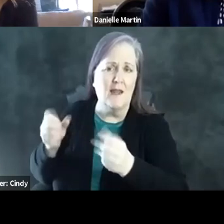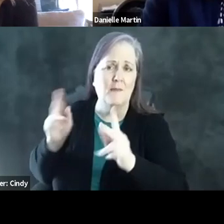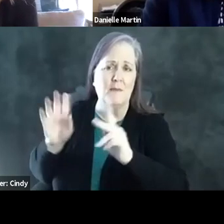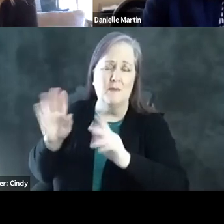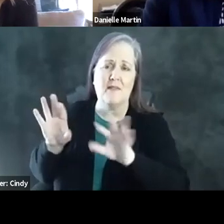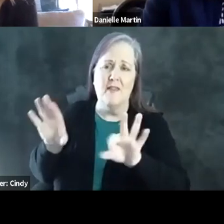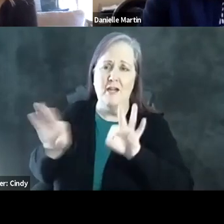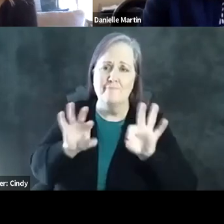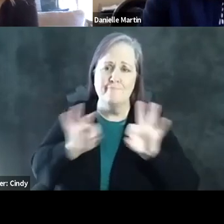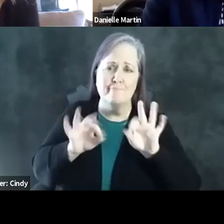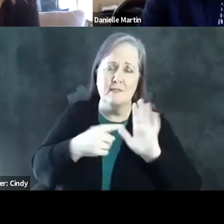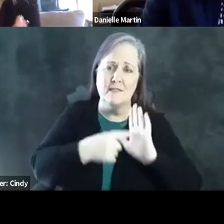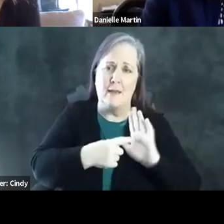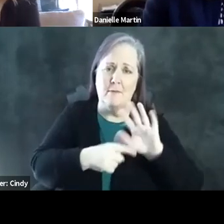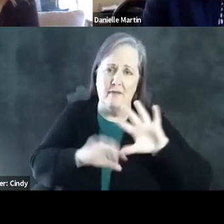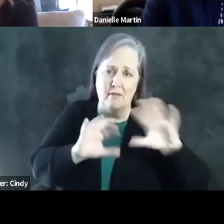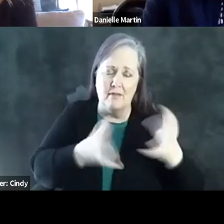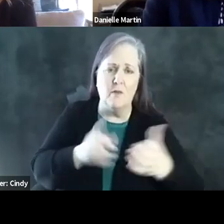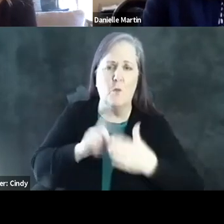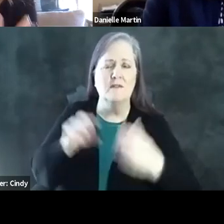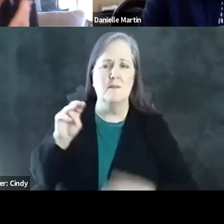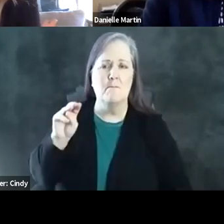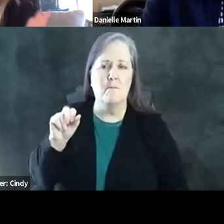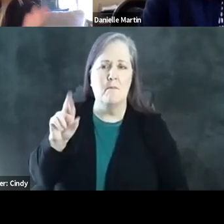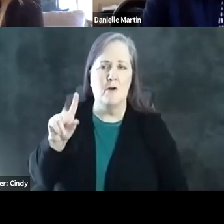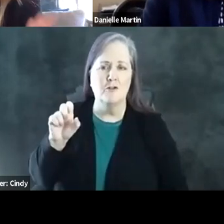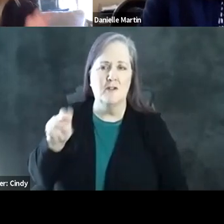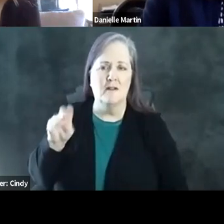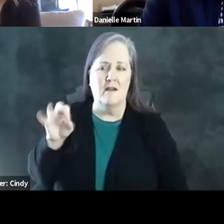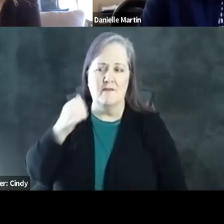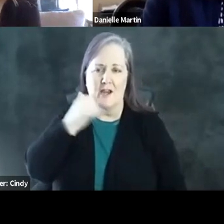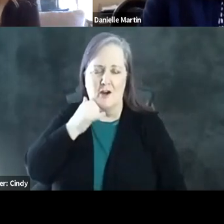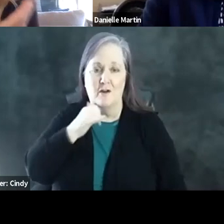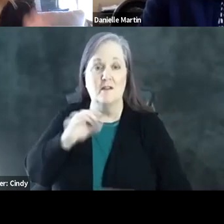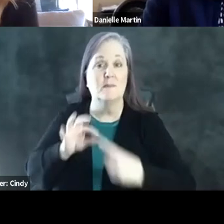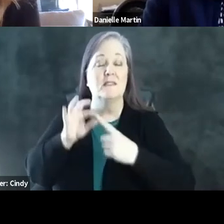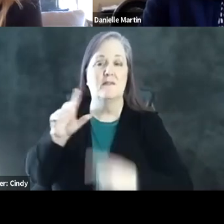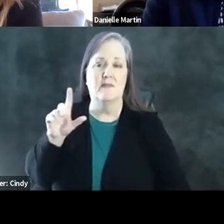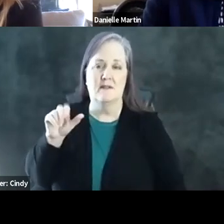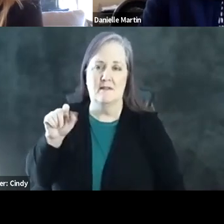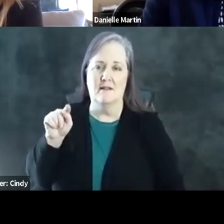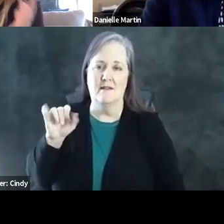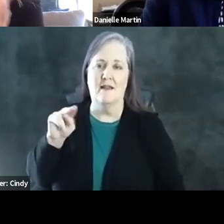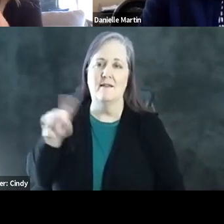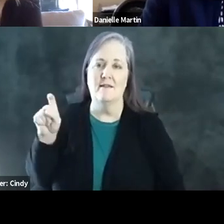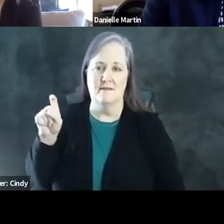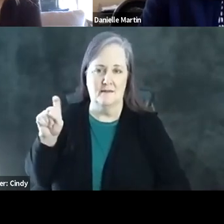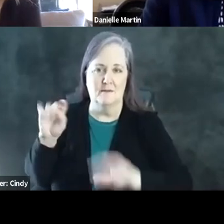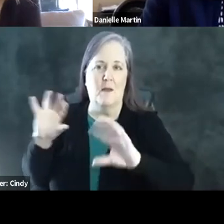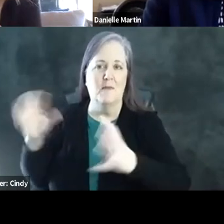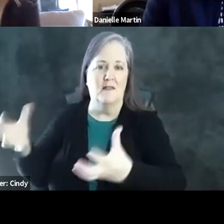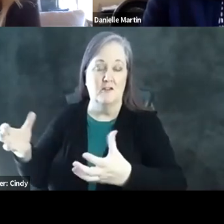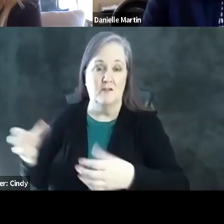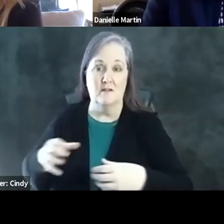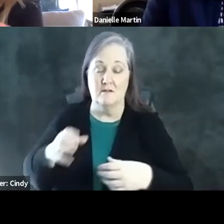error. Some will actually give you information, especially if you're thinking about the Latinx population or other populations, whether it was done in